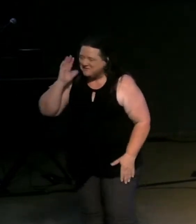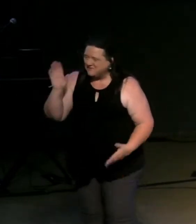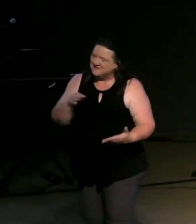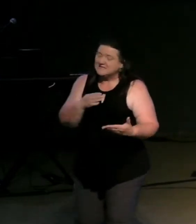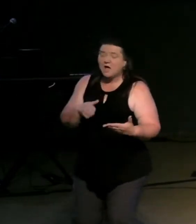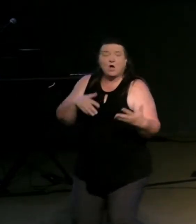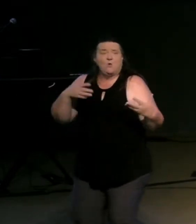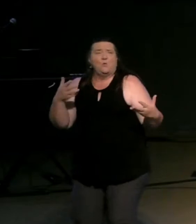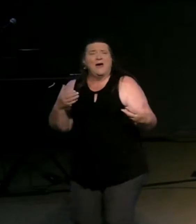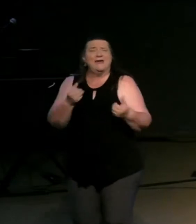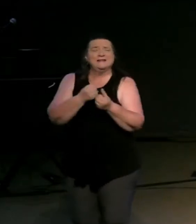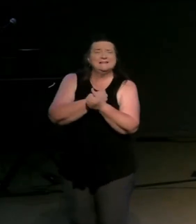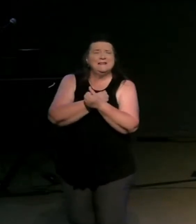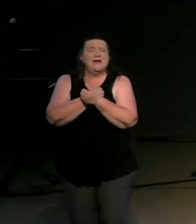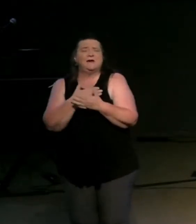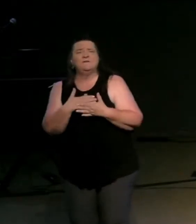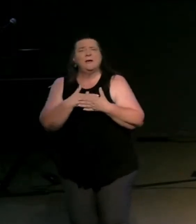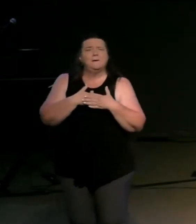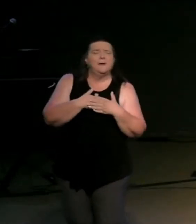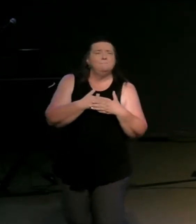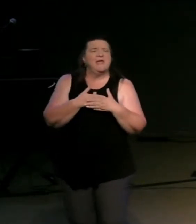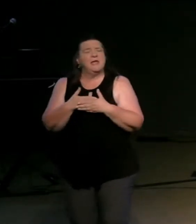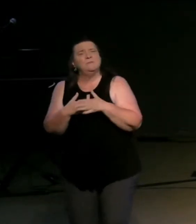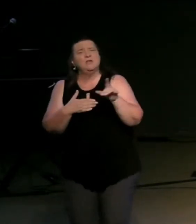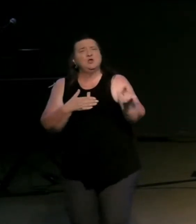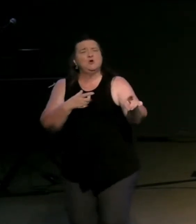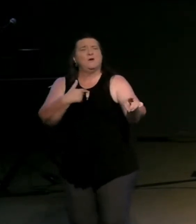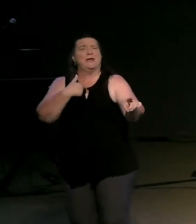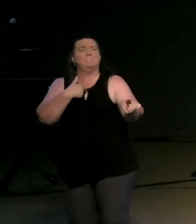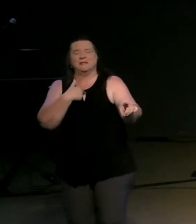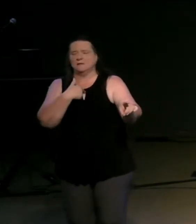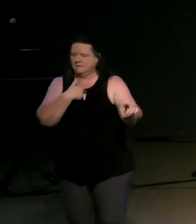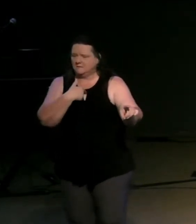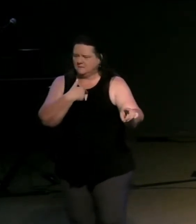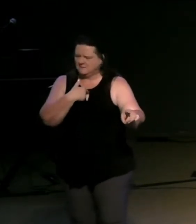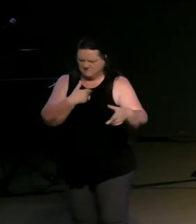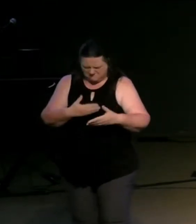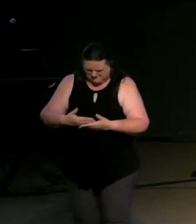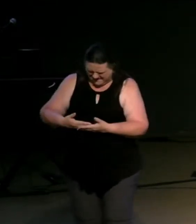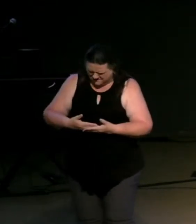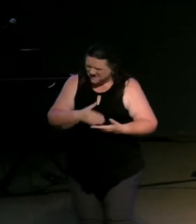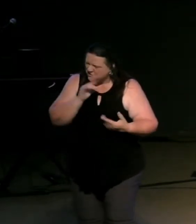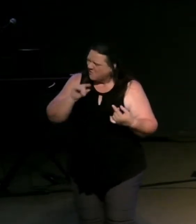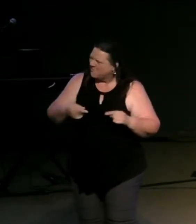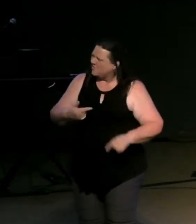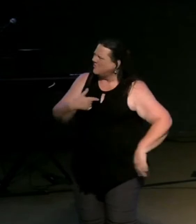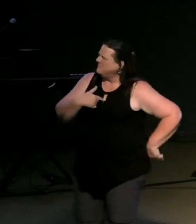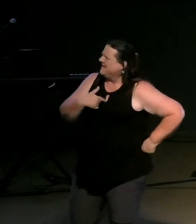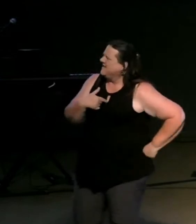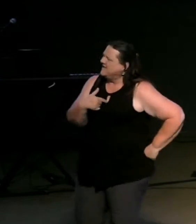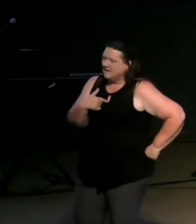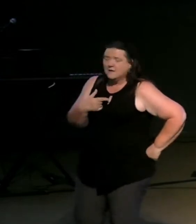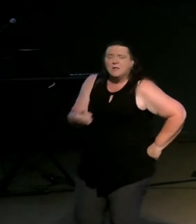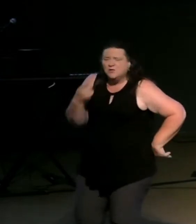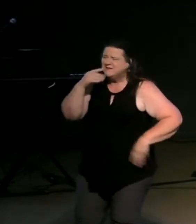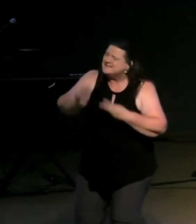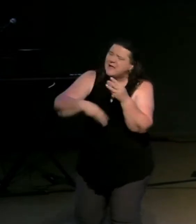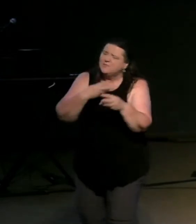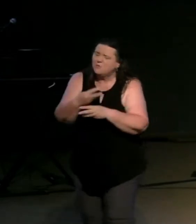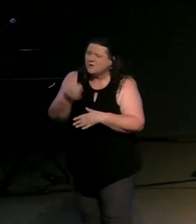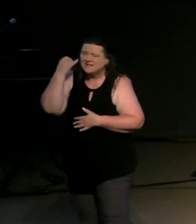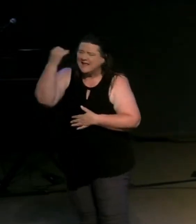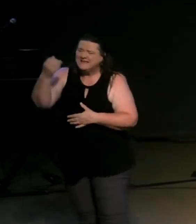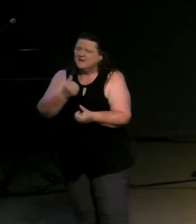what is love baby don't hurt me right who's the world is saying baby don't hurt me what is see the world's got it all